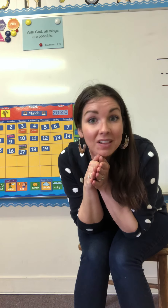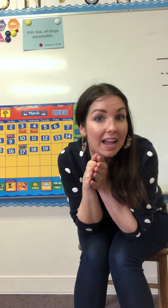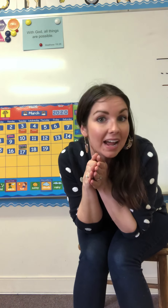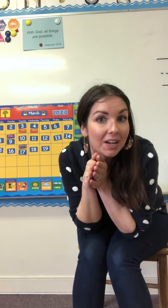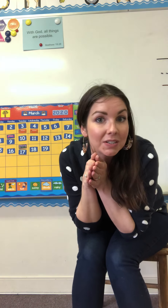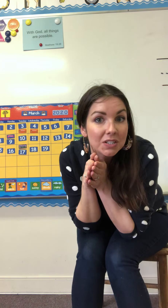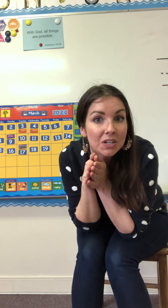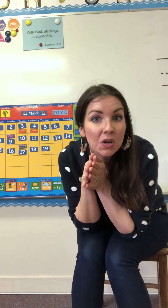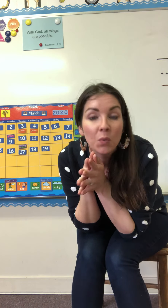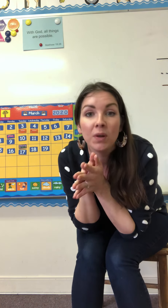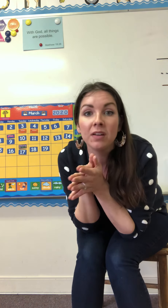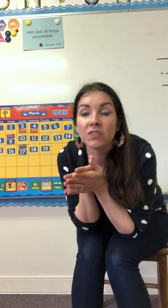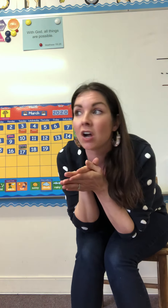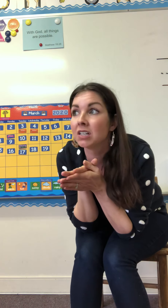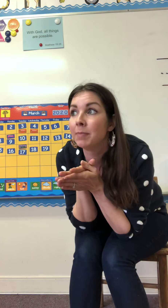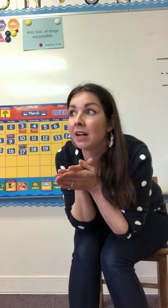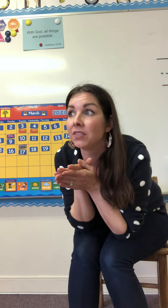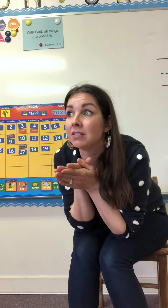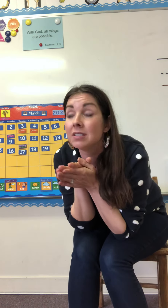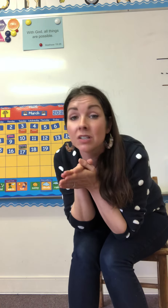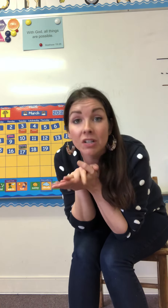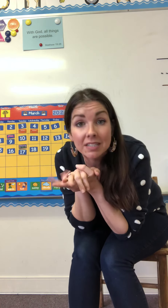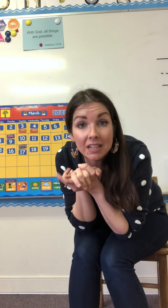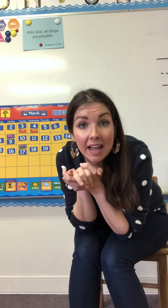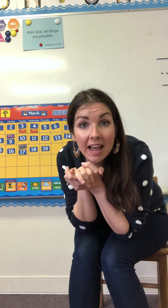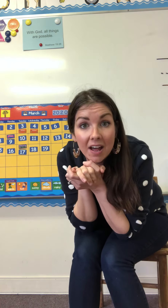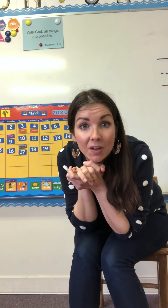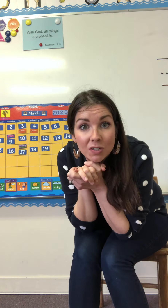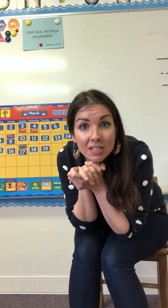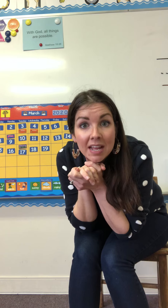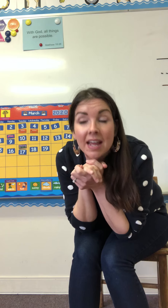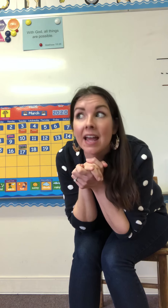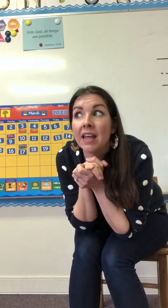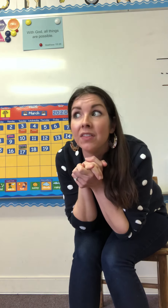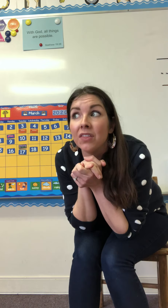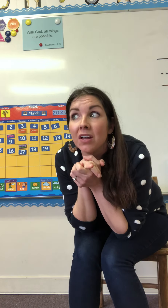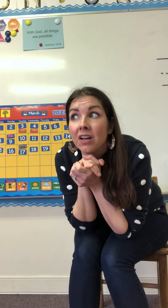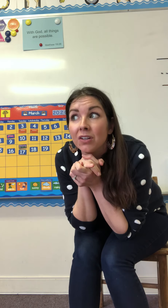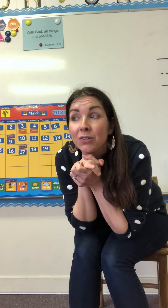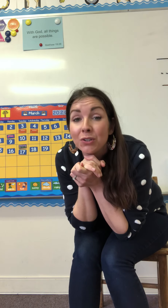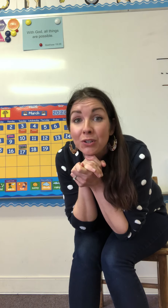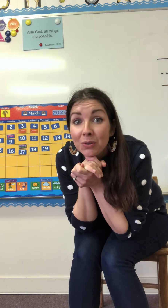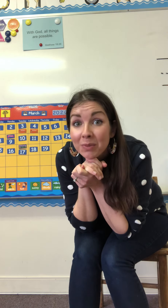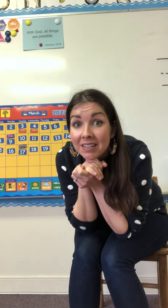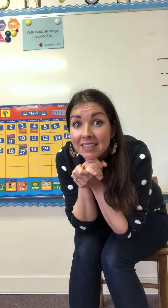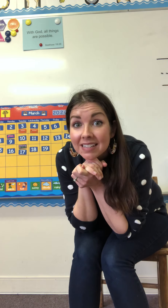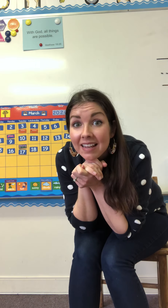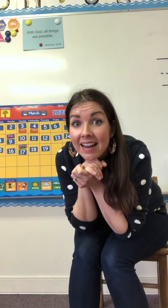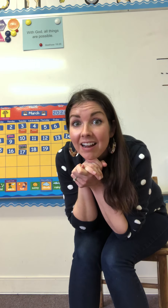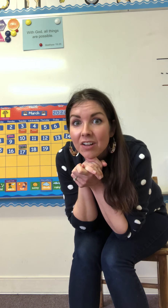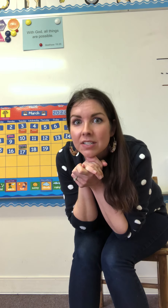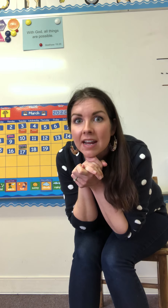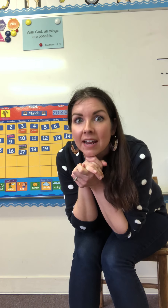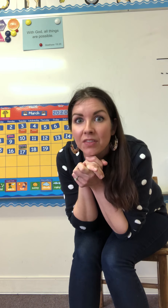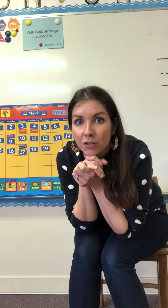clouds we've talked about the cirrus clouds and the cumulus clouds and the